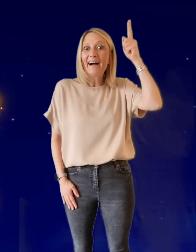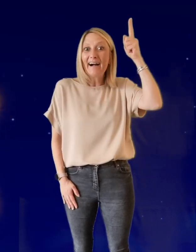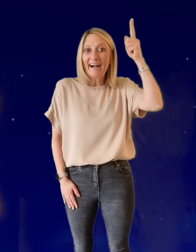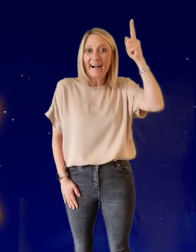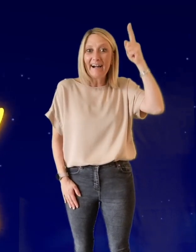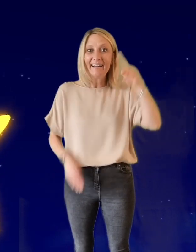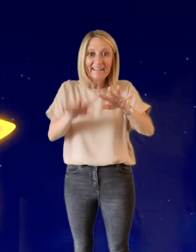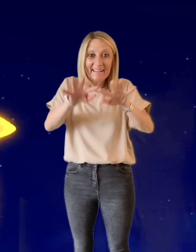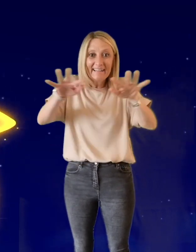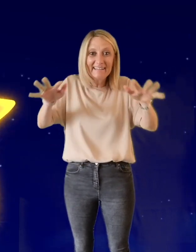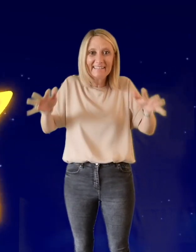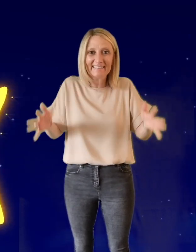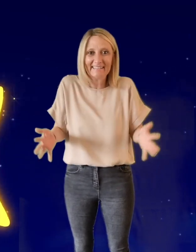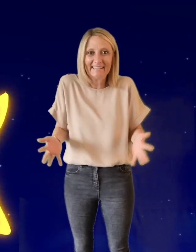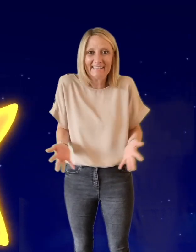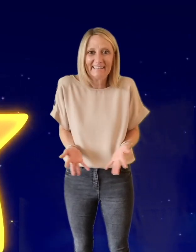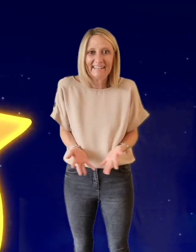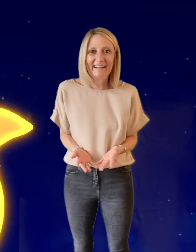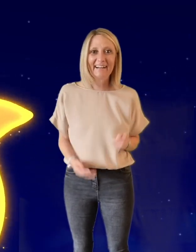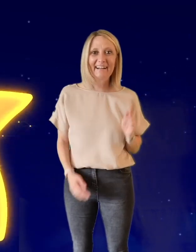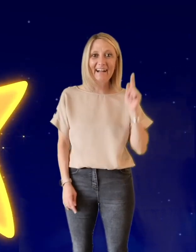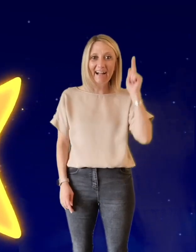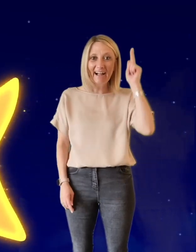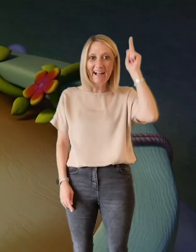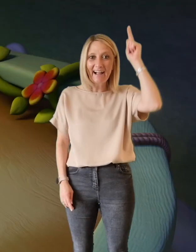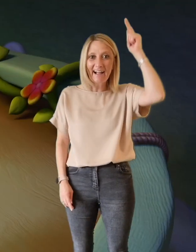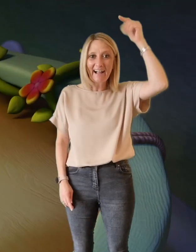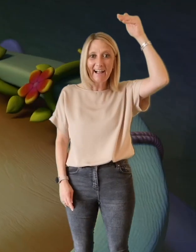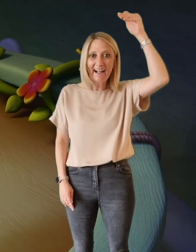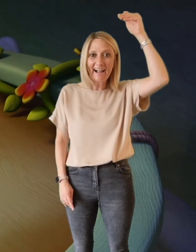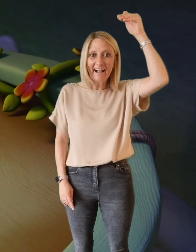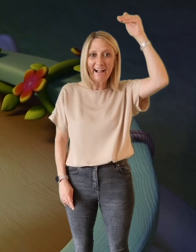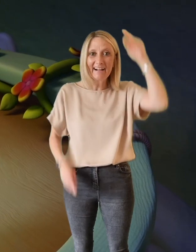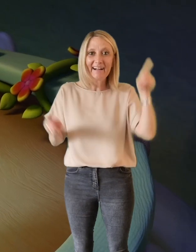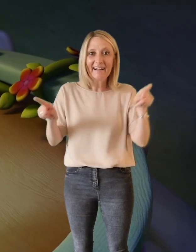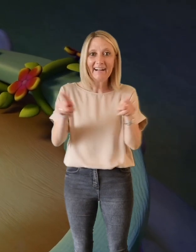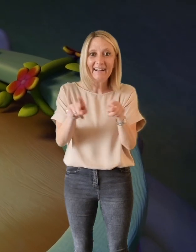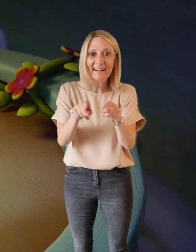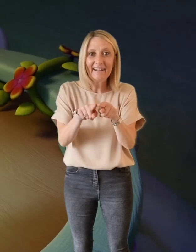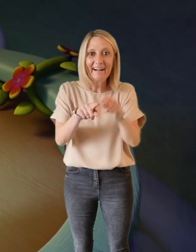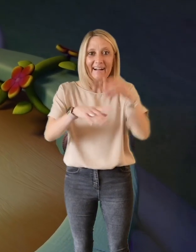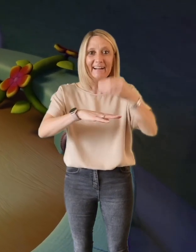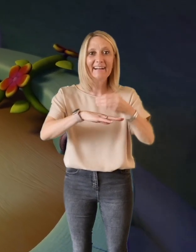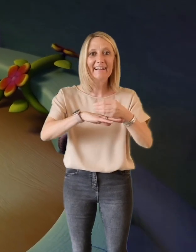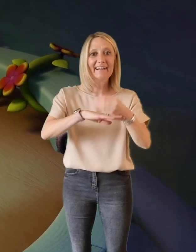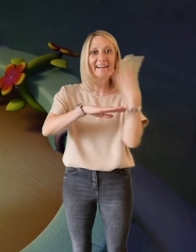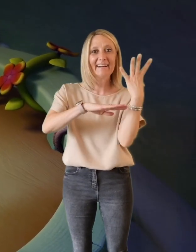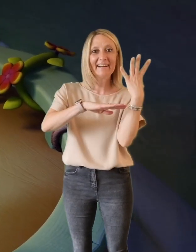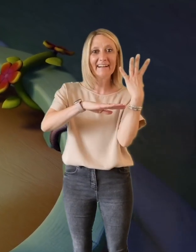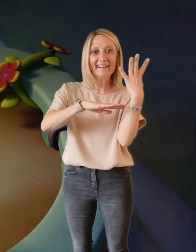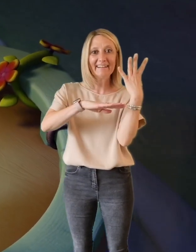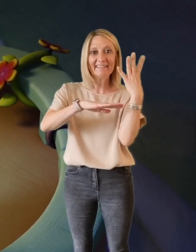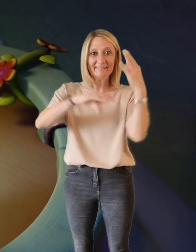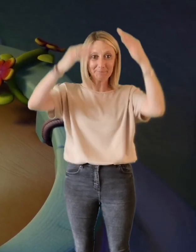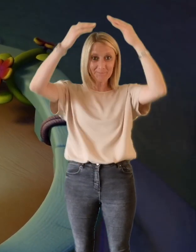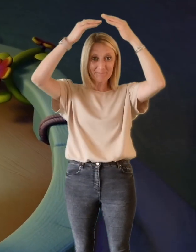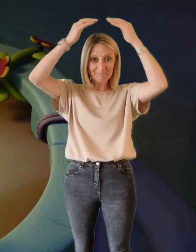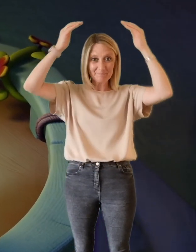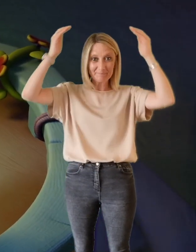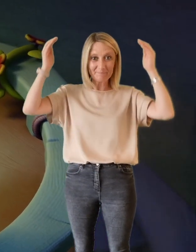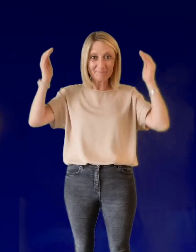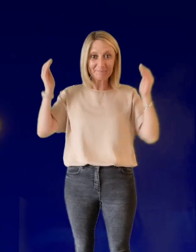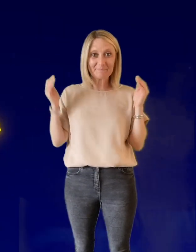a diamond in the